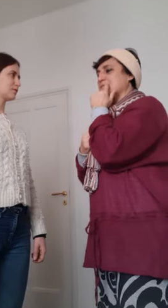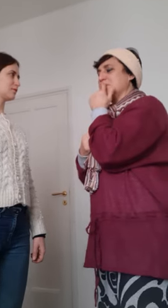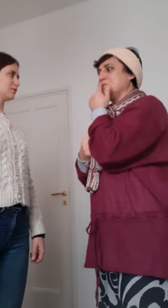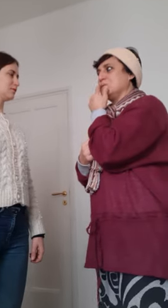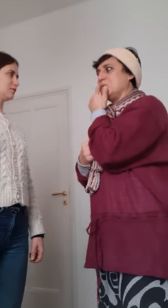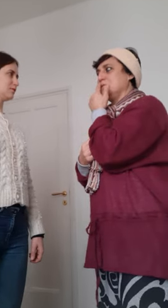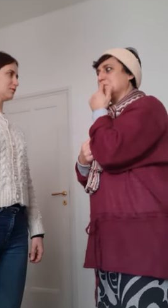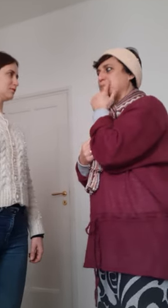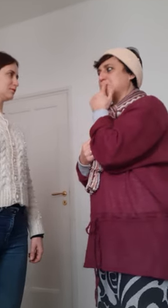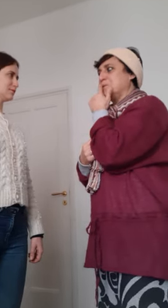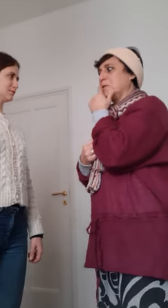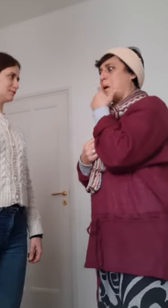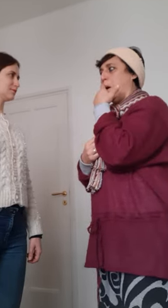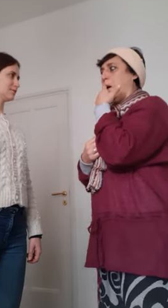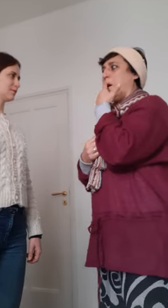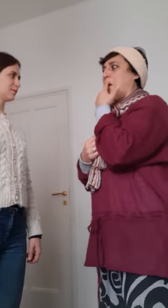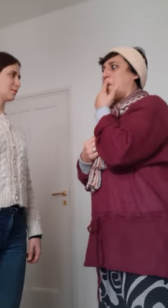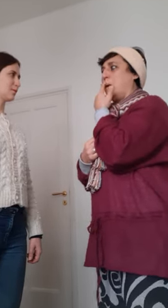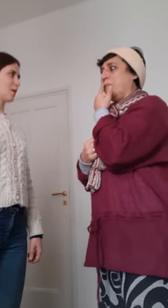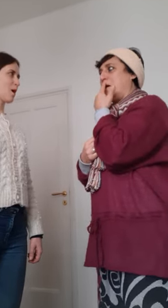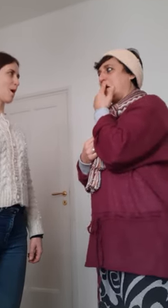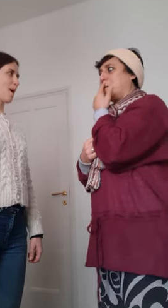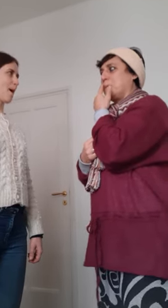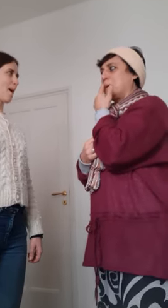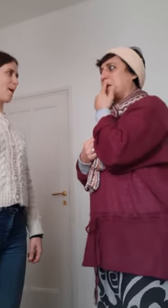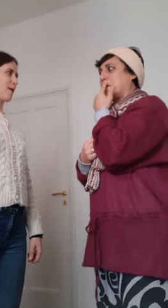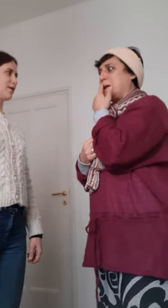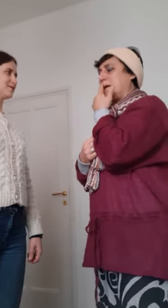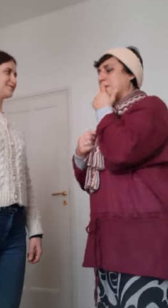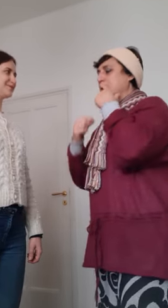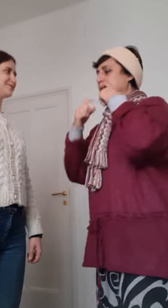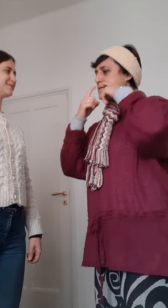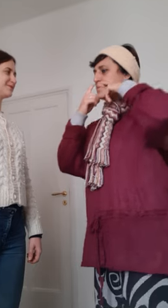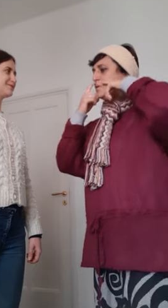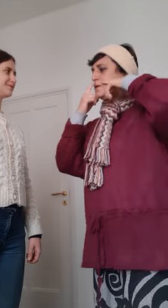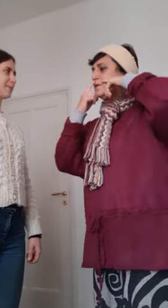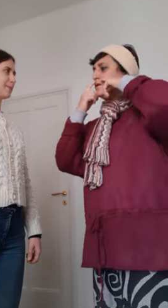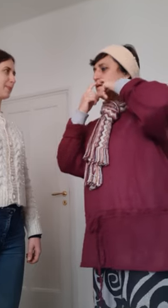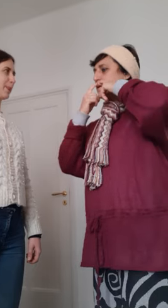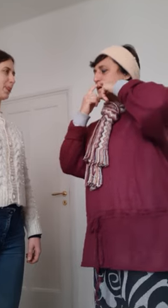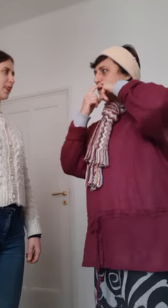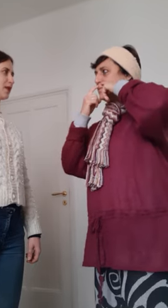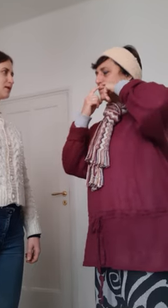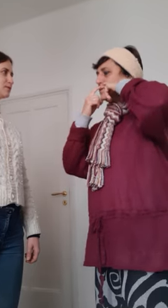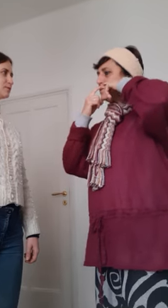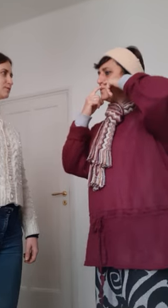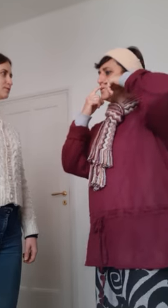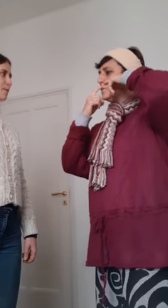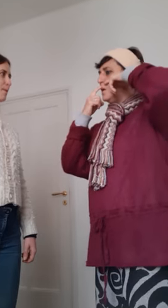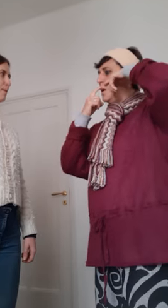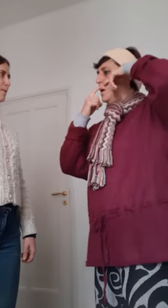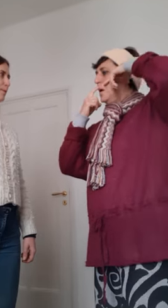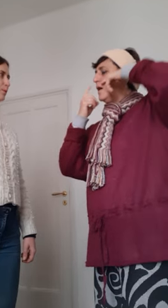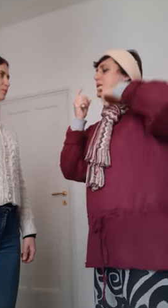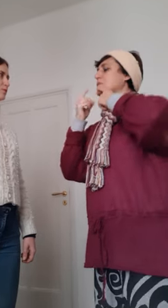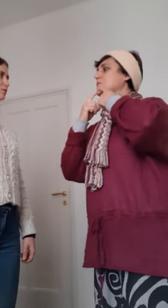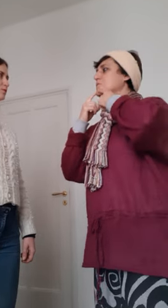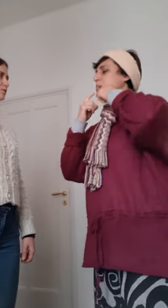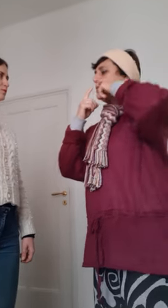teeth you know older people who are a bit like that this will enable you to and let go the jaw